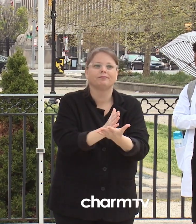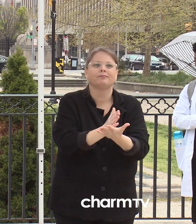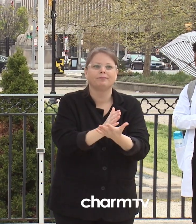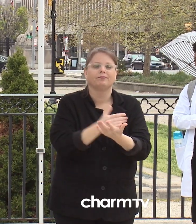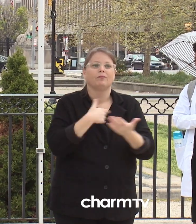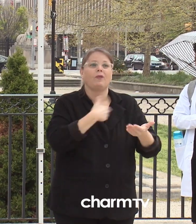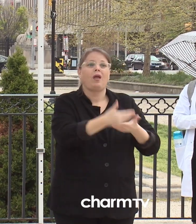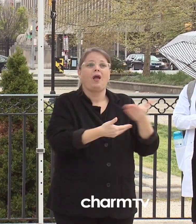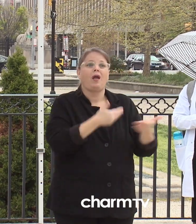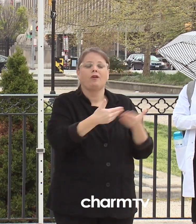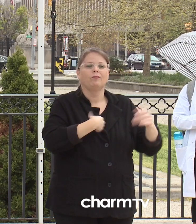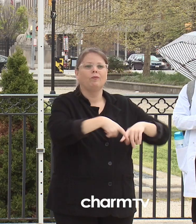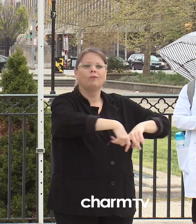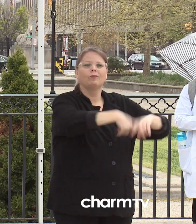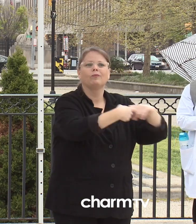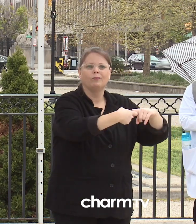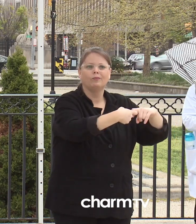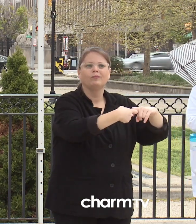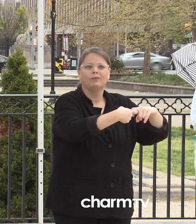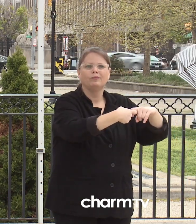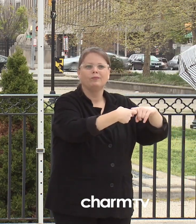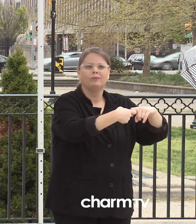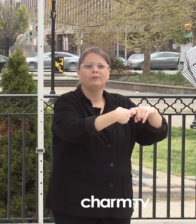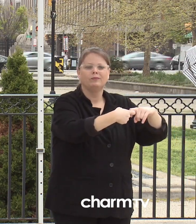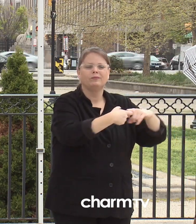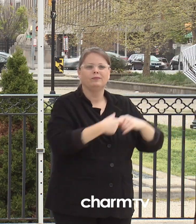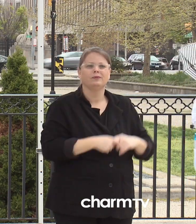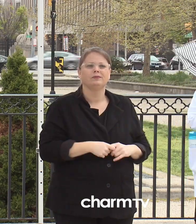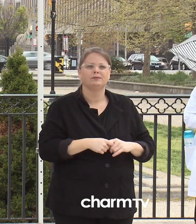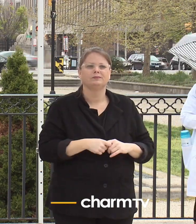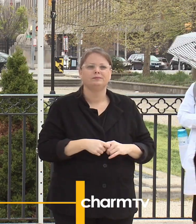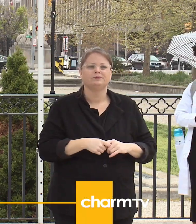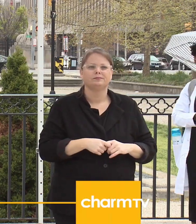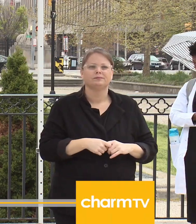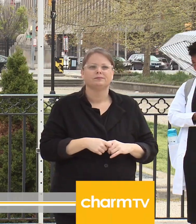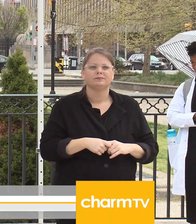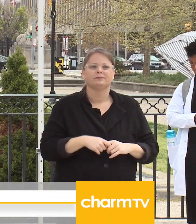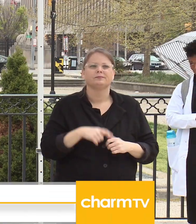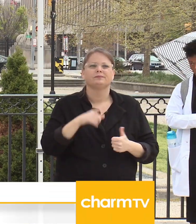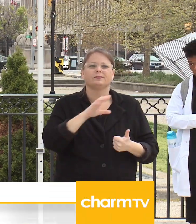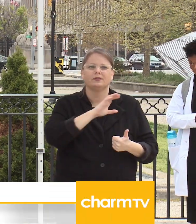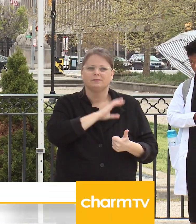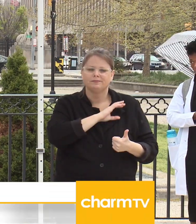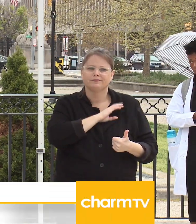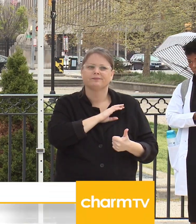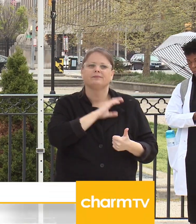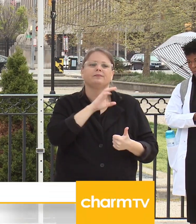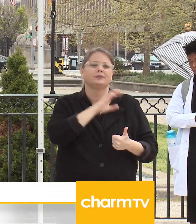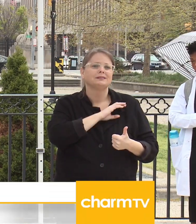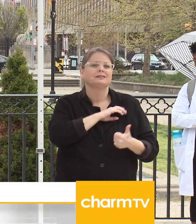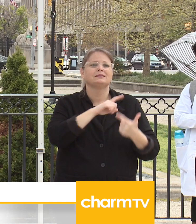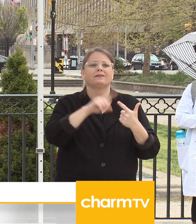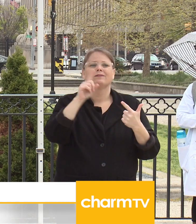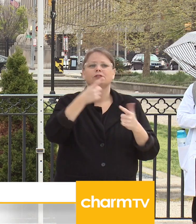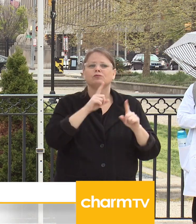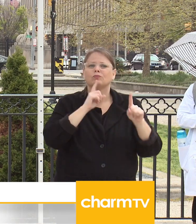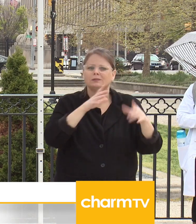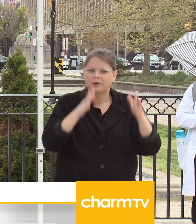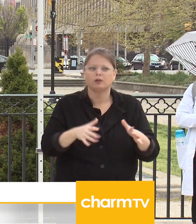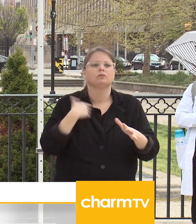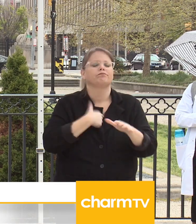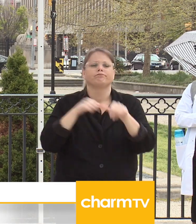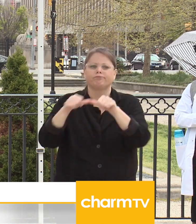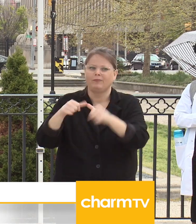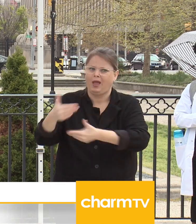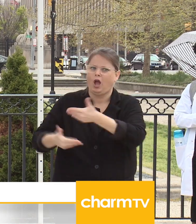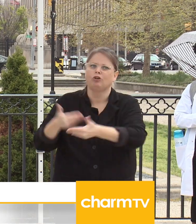first responder public safety and other critical missions of the city.